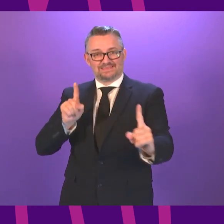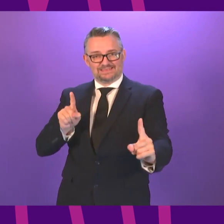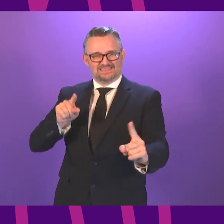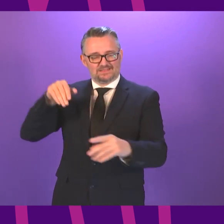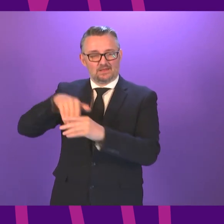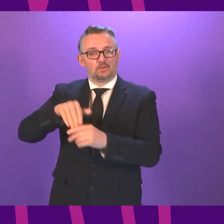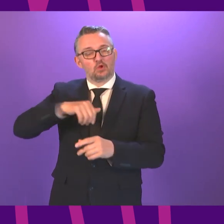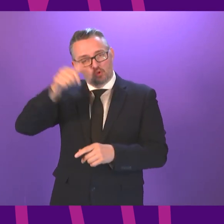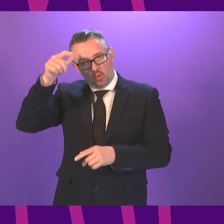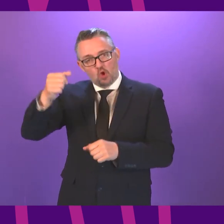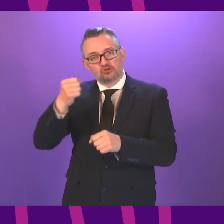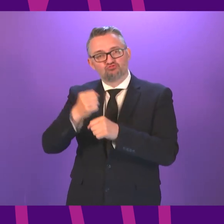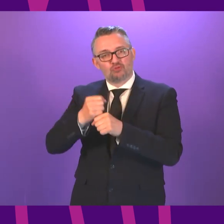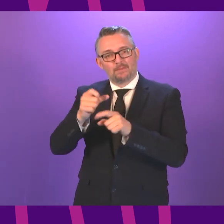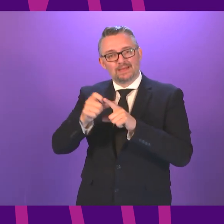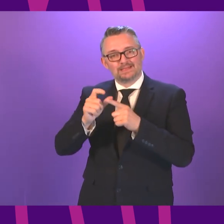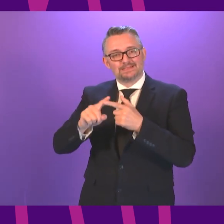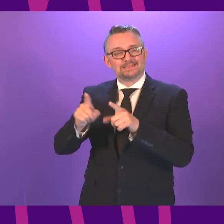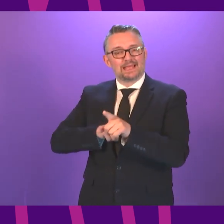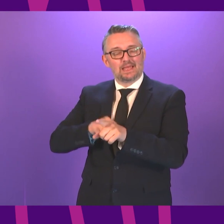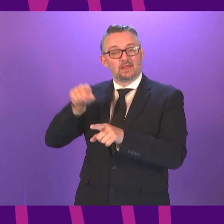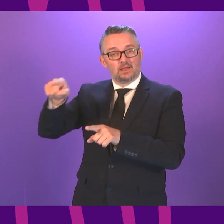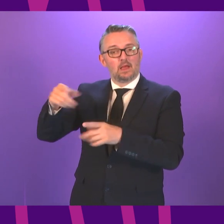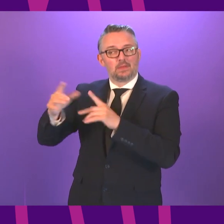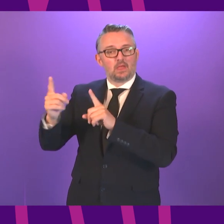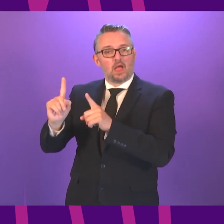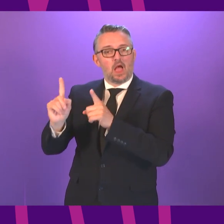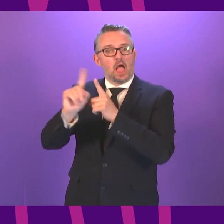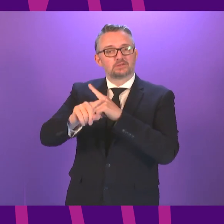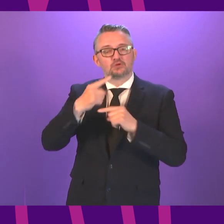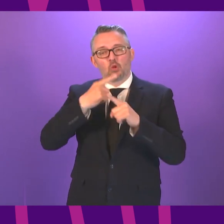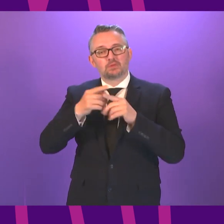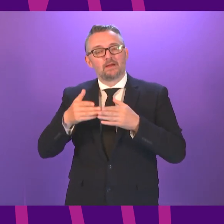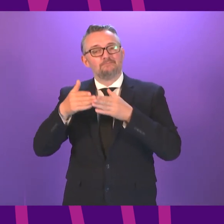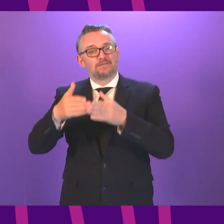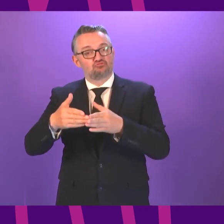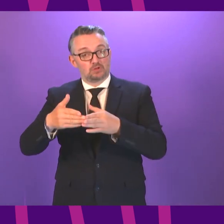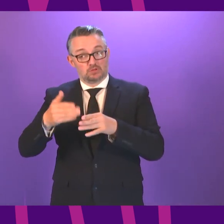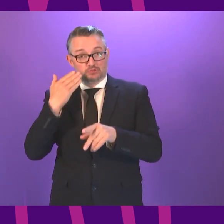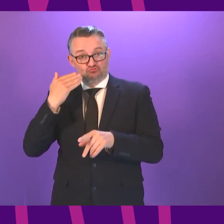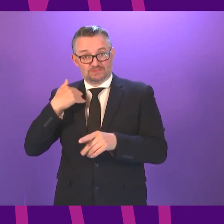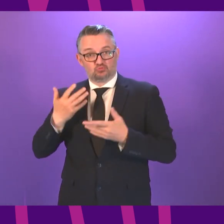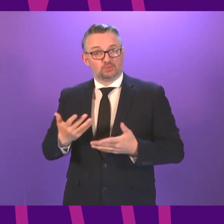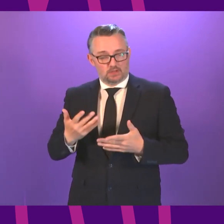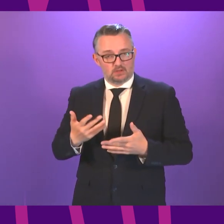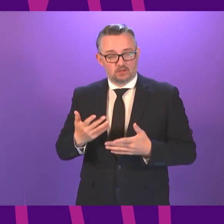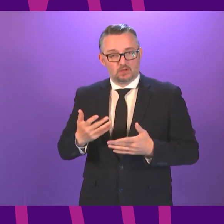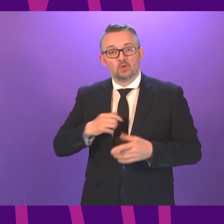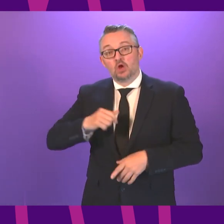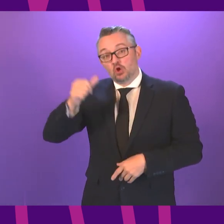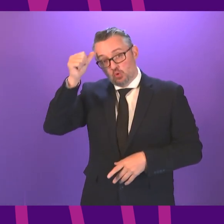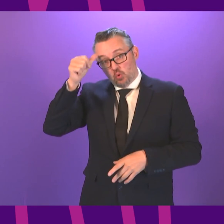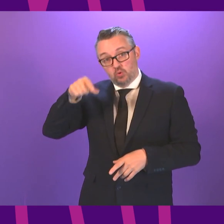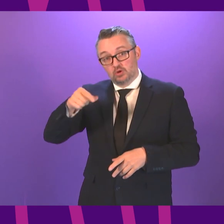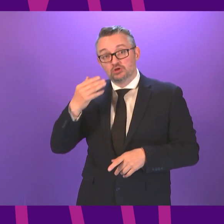I know Graeme Day the new transport minister has just answered a question on ferry provision in the chamber we recognise how